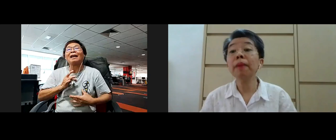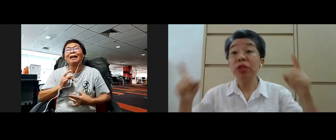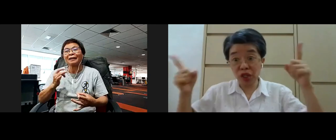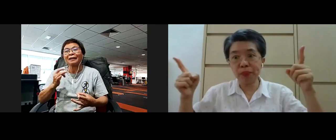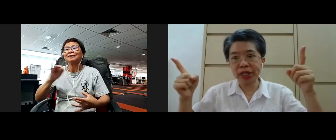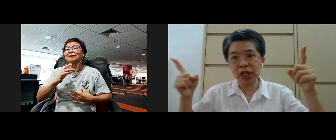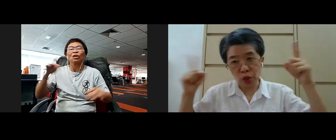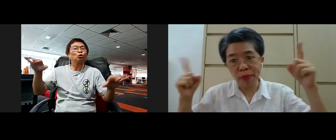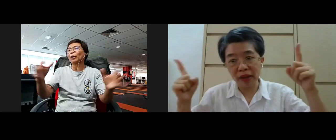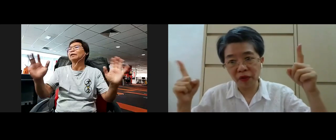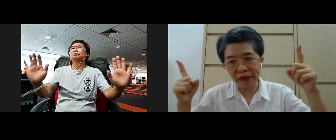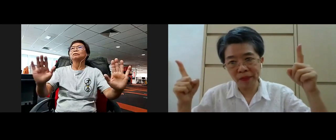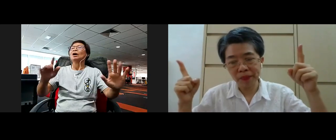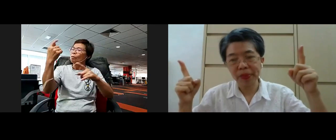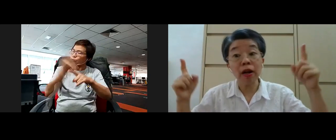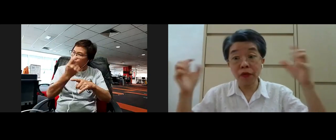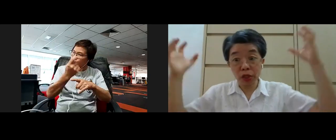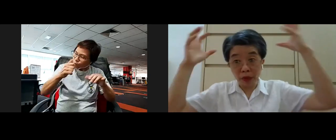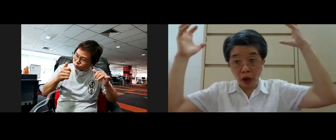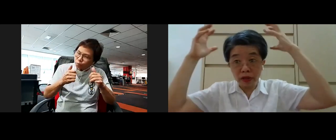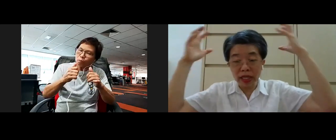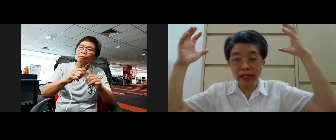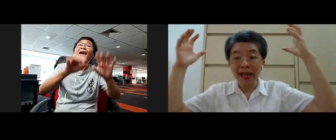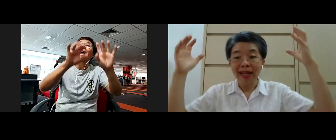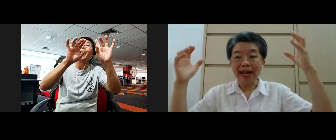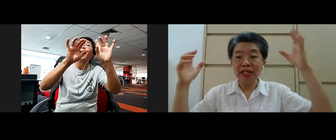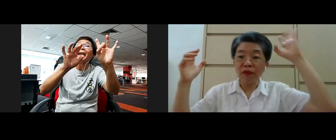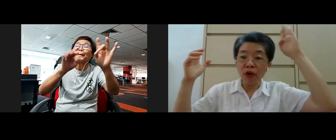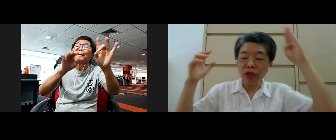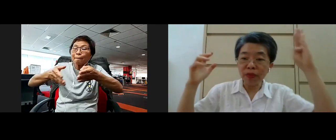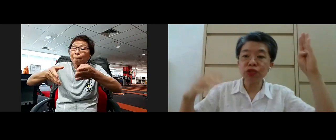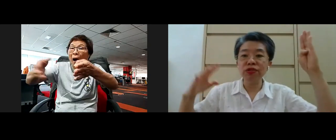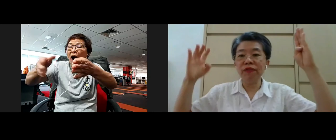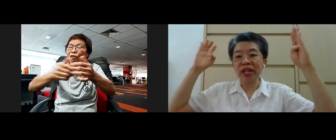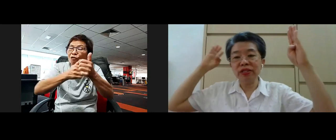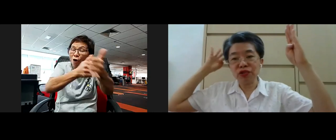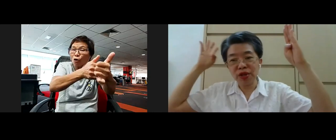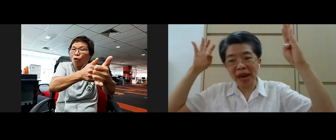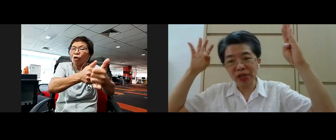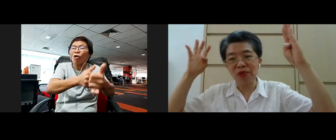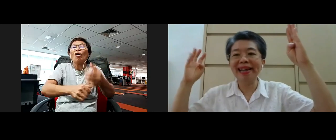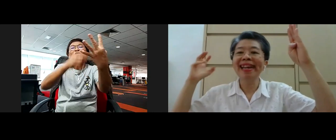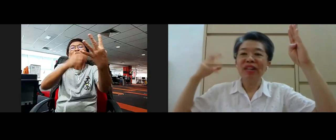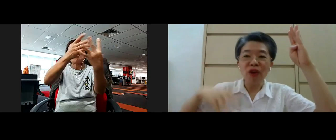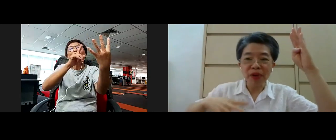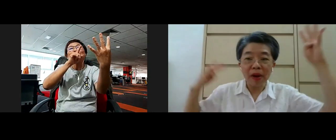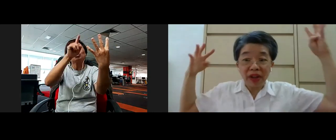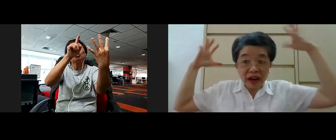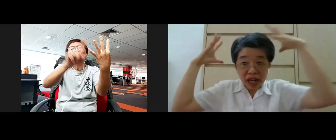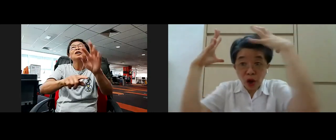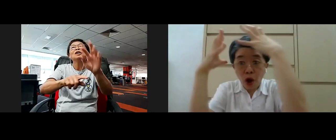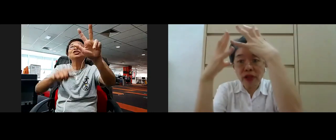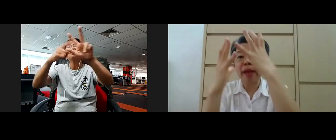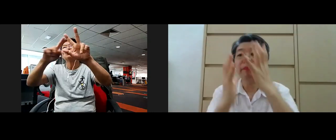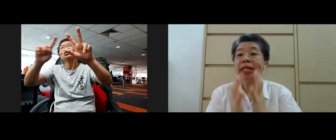do it right just practice noble A4 path yeah of course with all this the four noble truth you know the three plus one four brahma